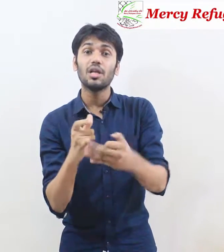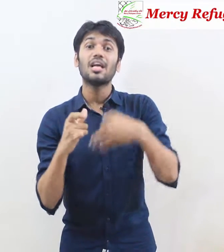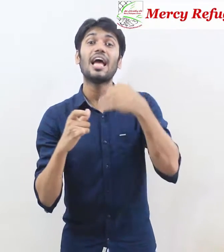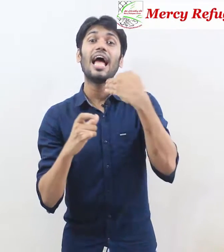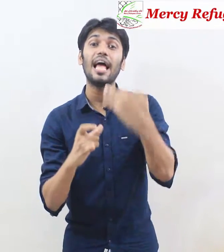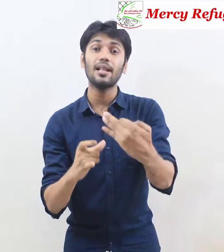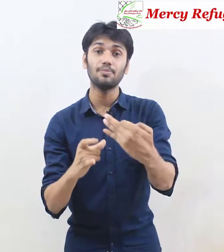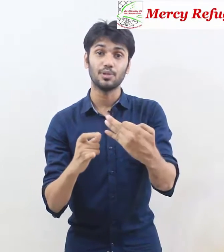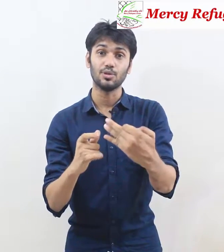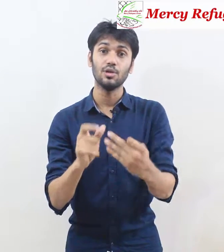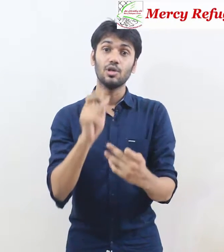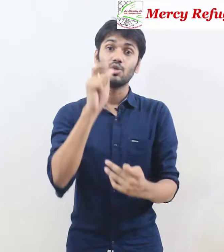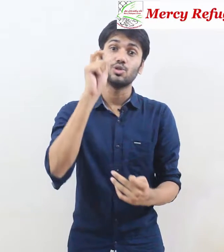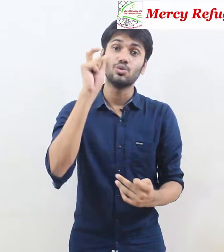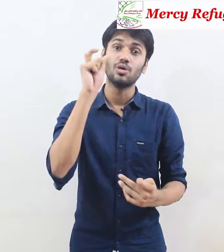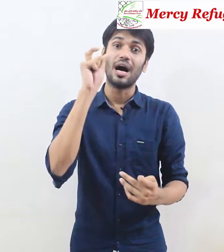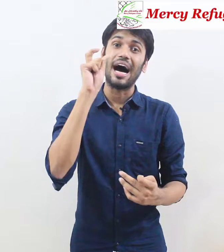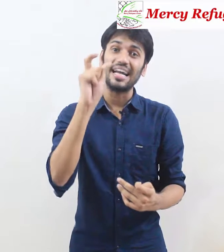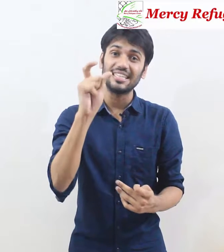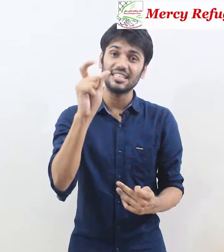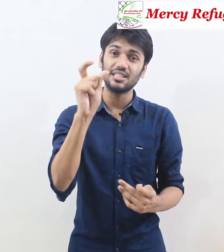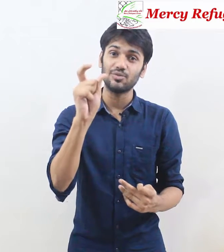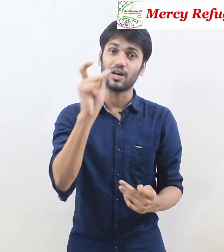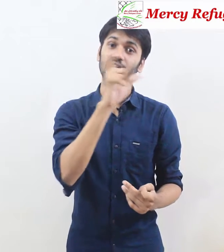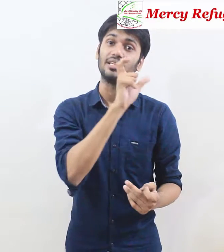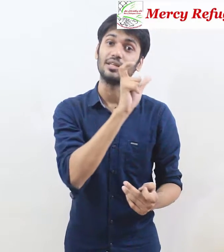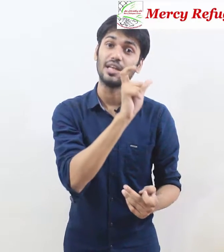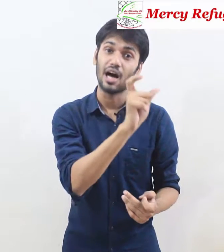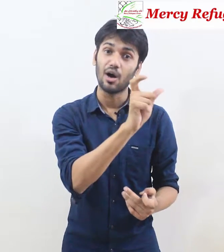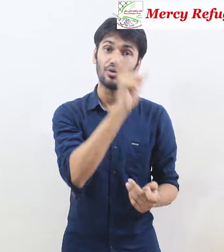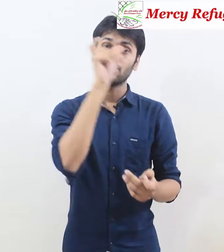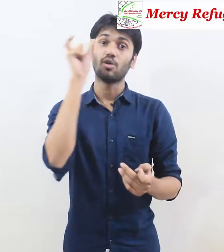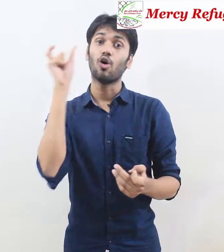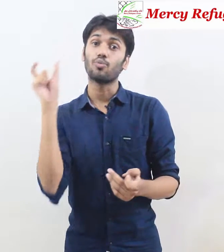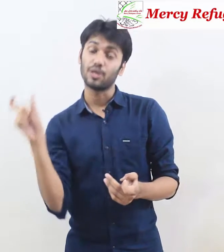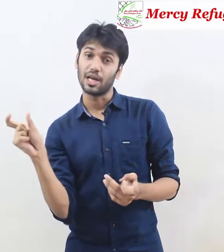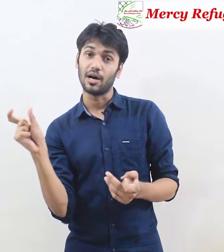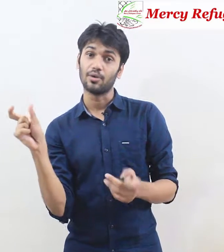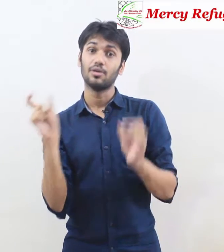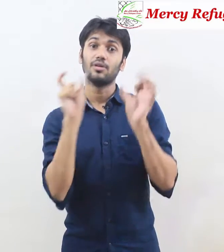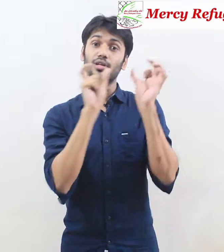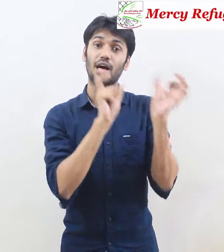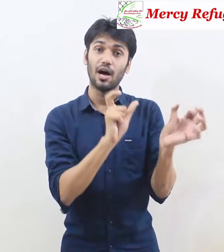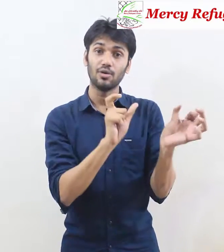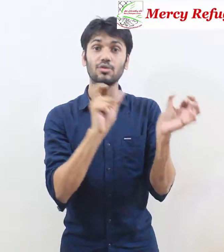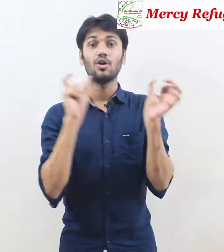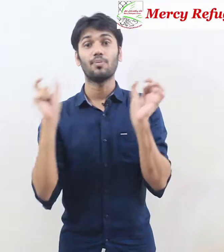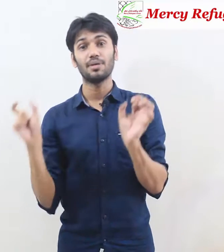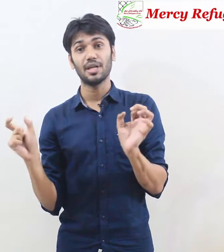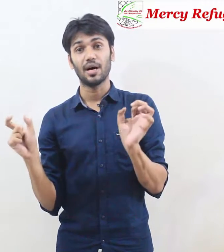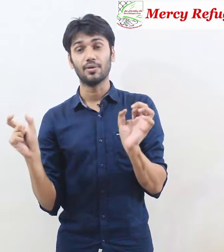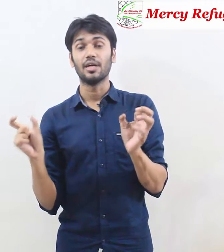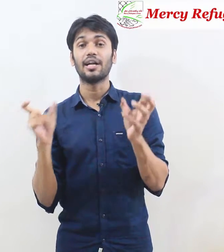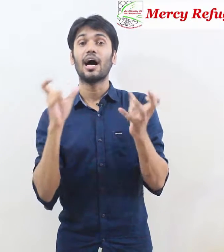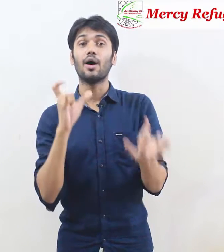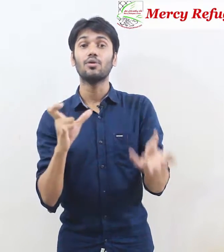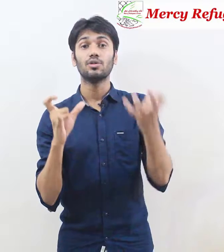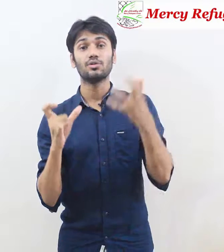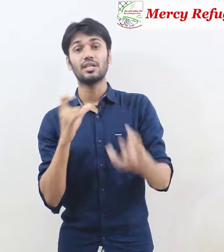help you to identify noun or pronoun noun or pronoun pronoun and how you can